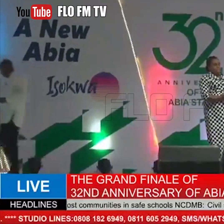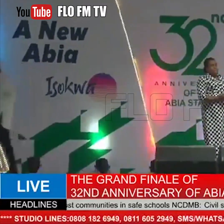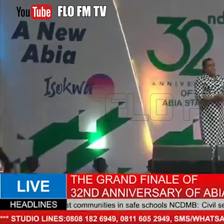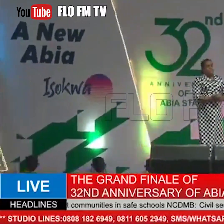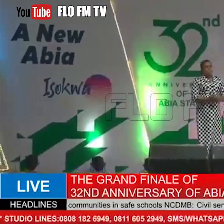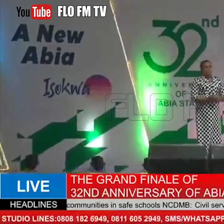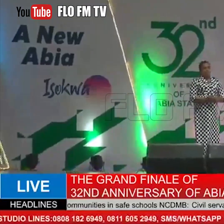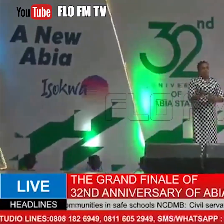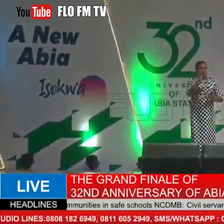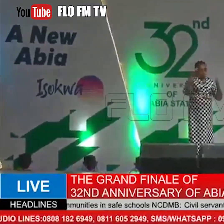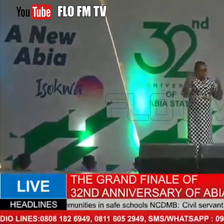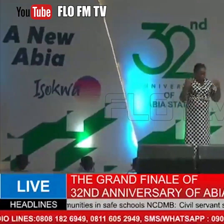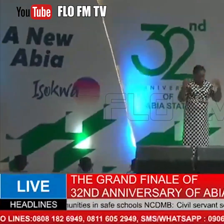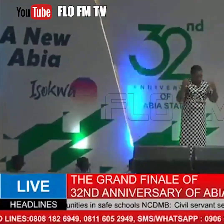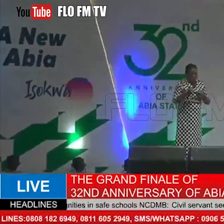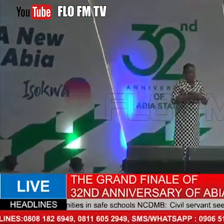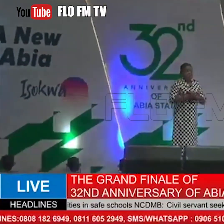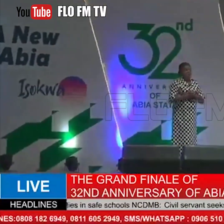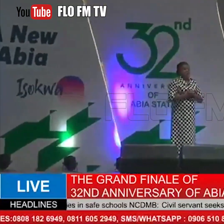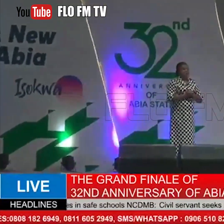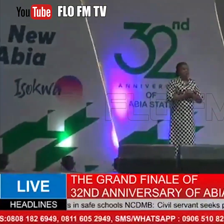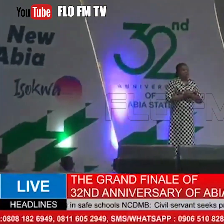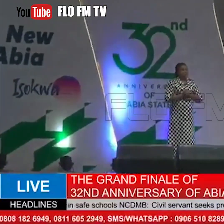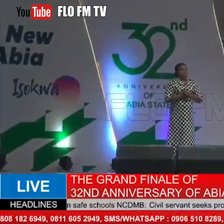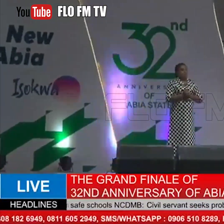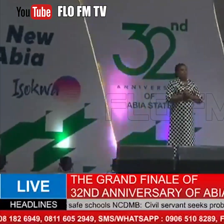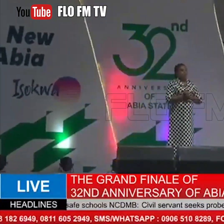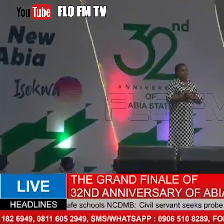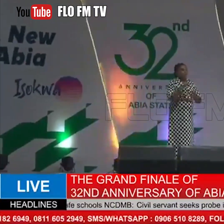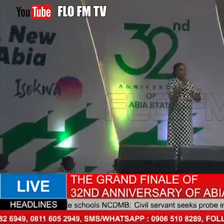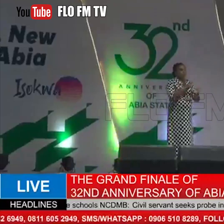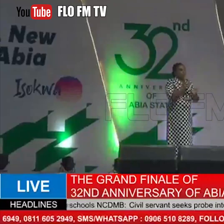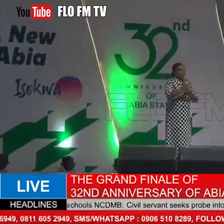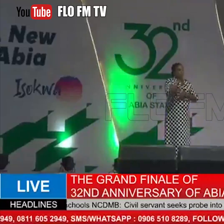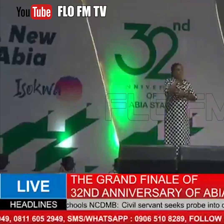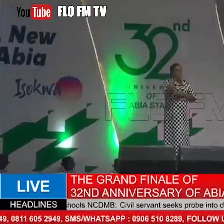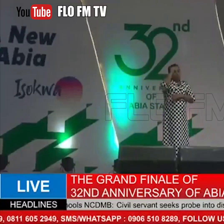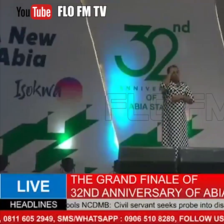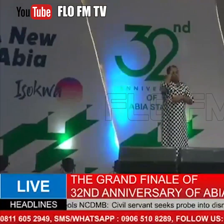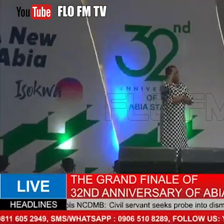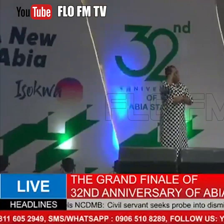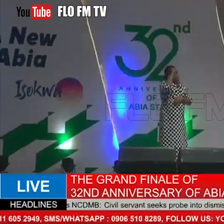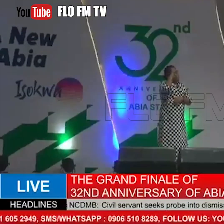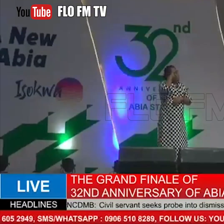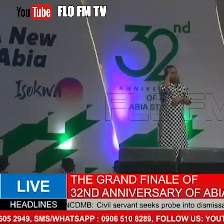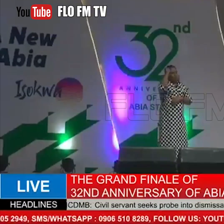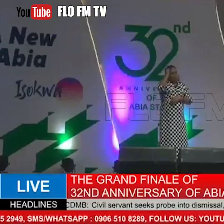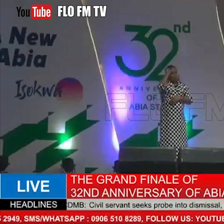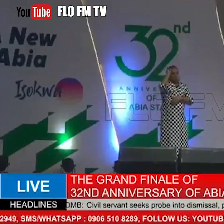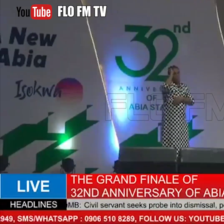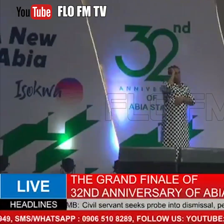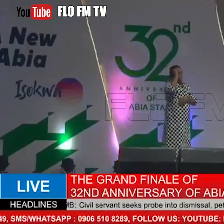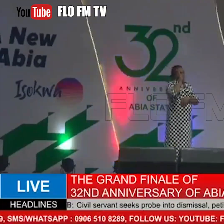Your Excellency, Dr. Alex Oti,